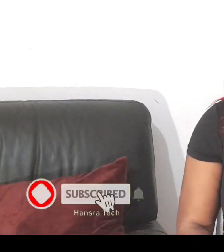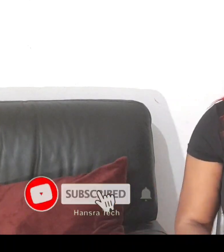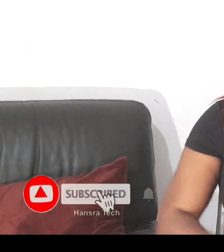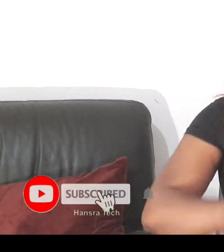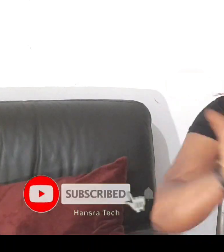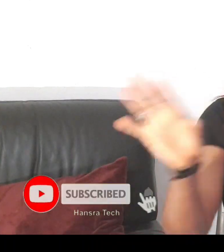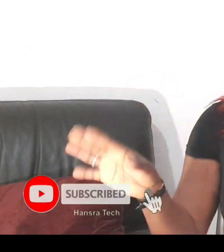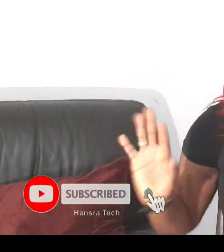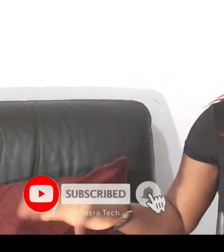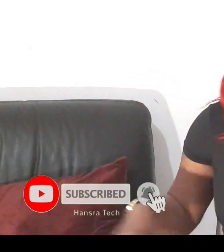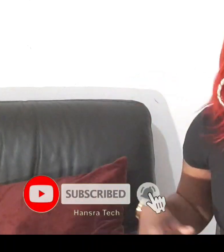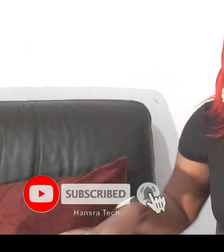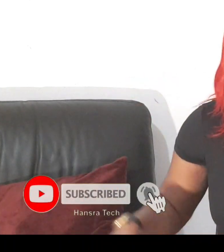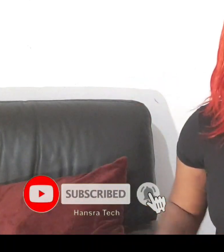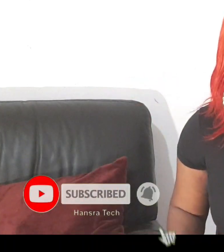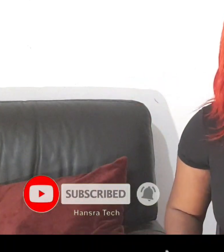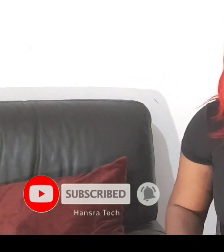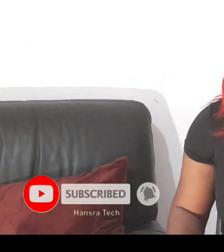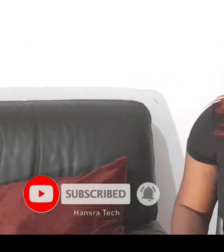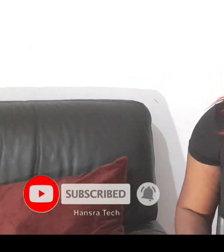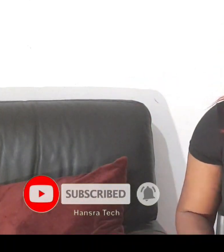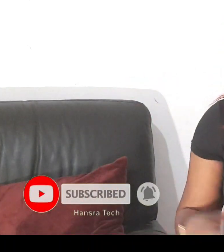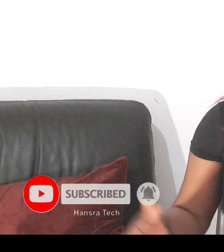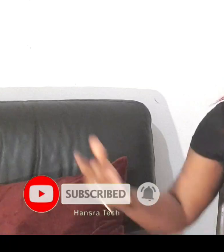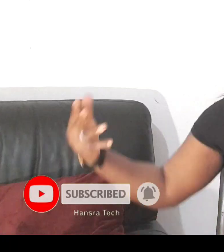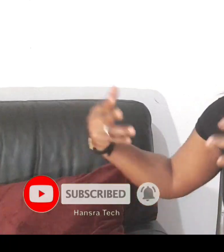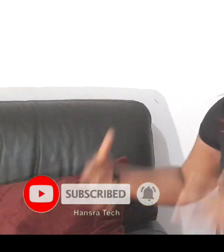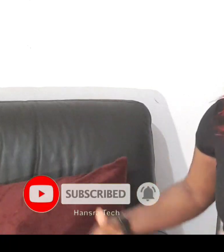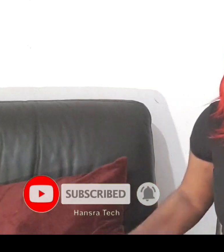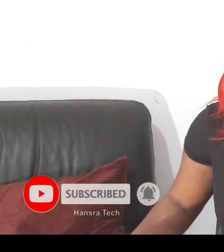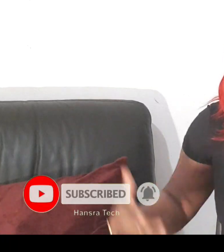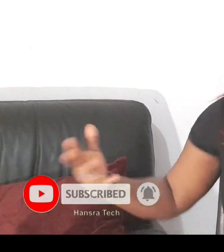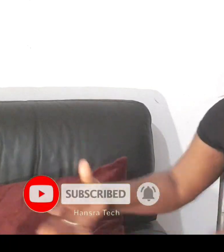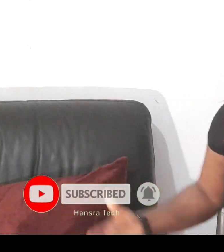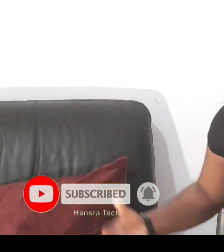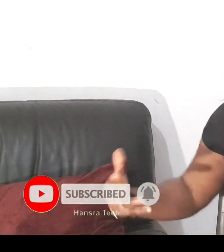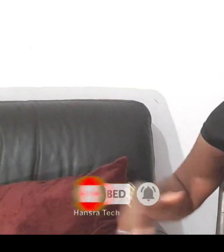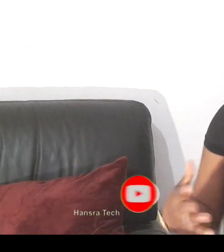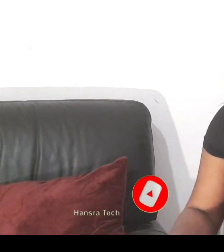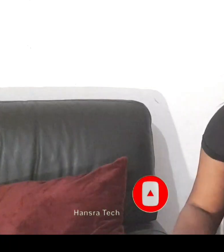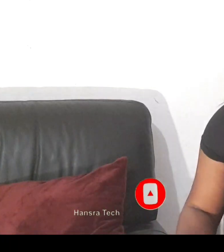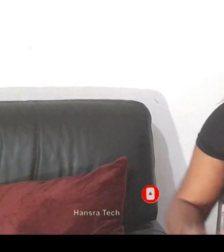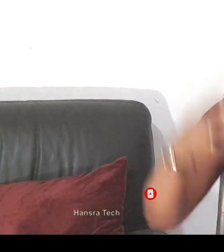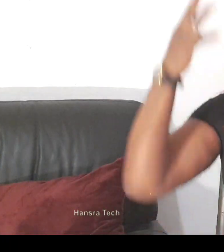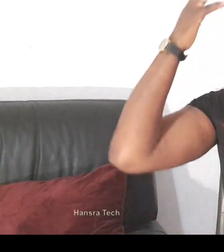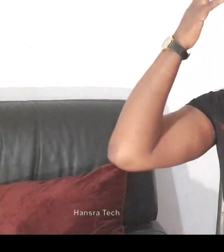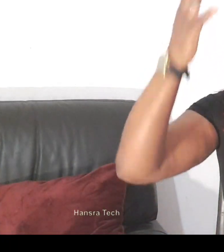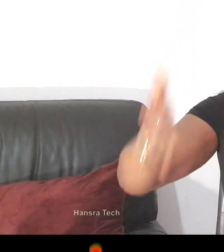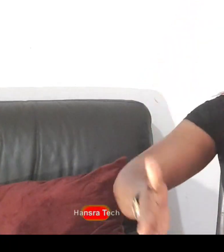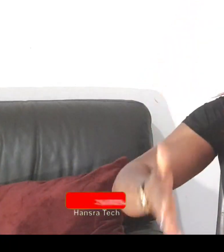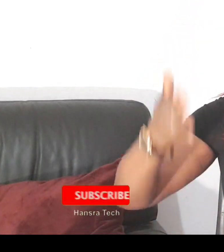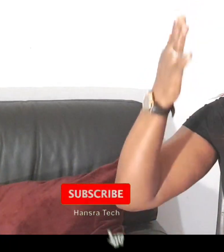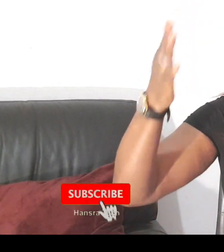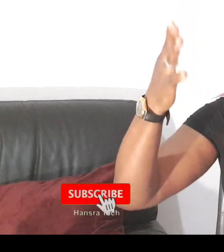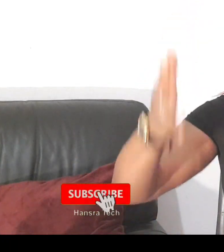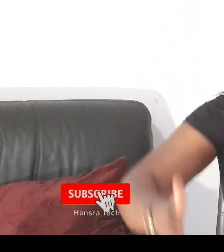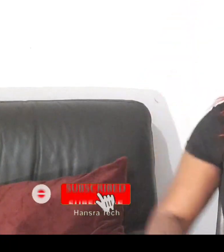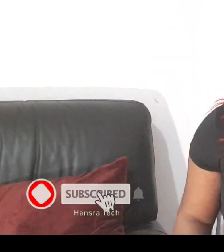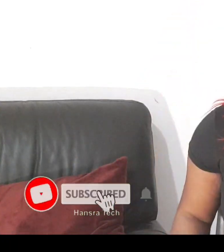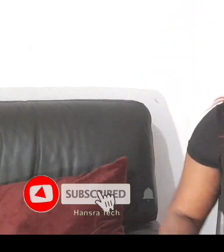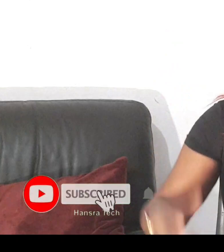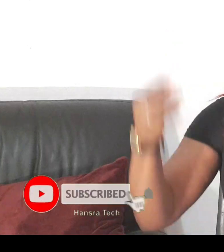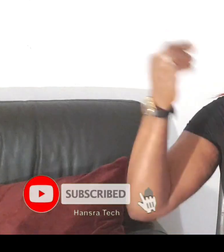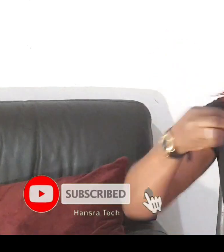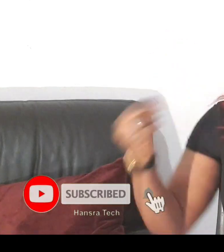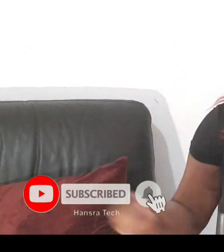with me okay you are it is your own opinion okay so you are in diaspora enjoying every day but our family brother